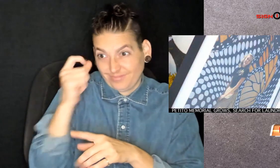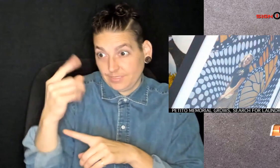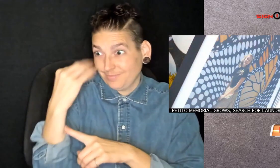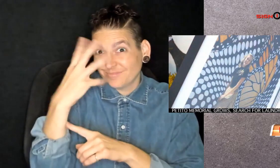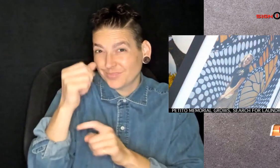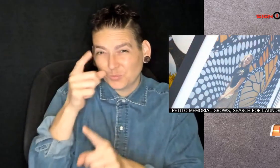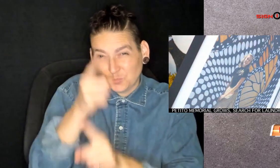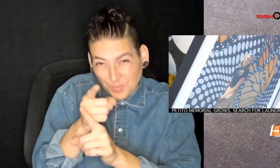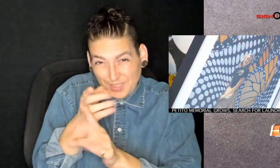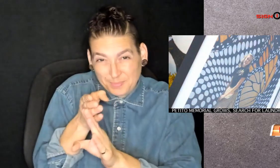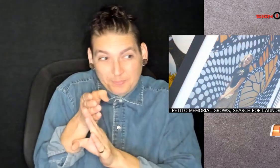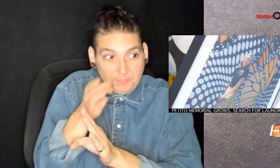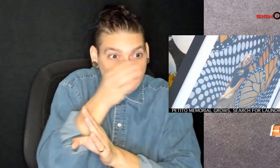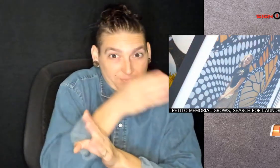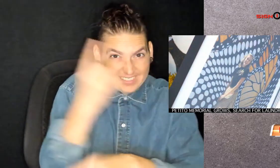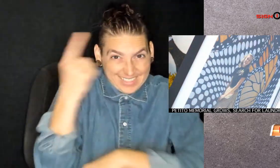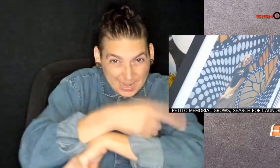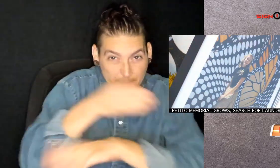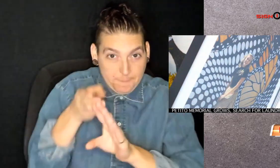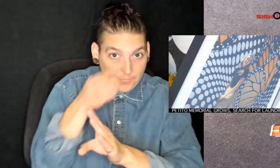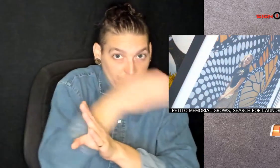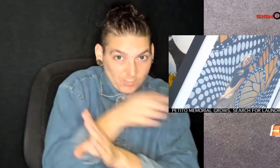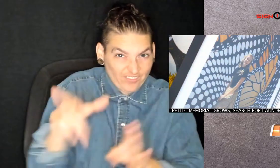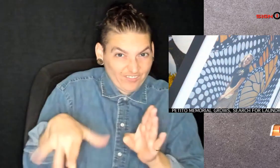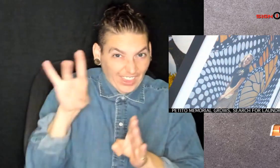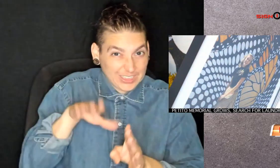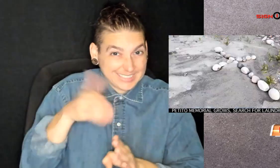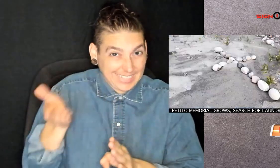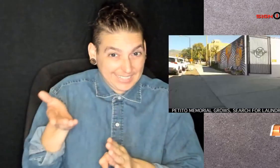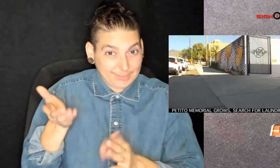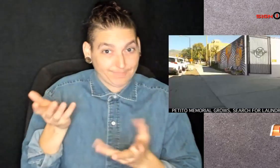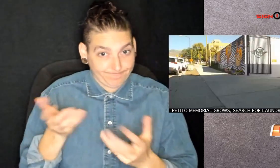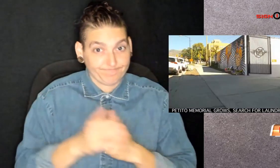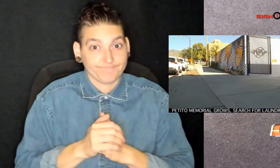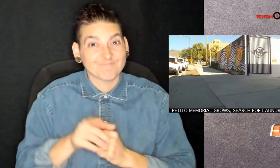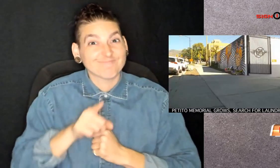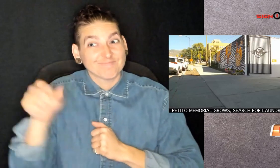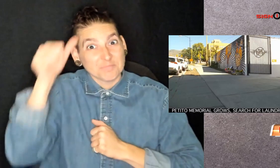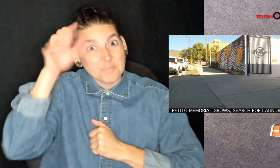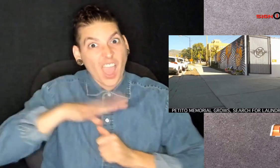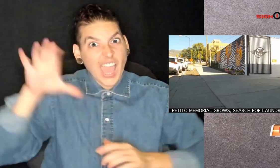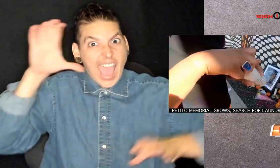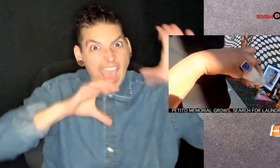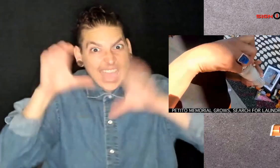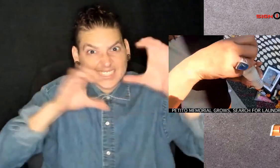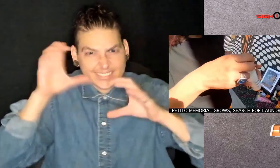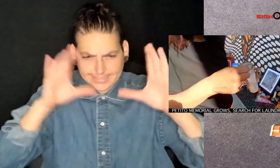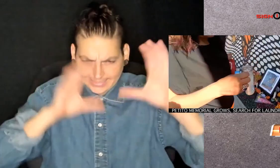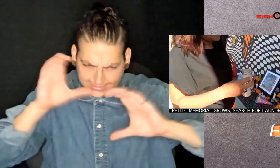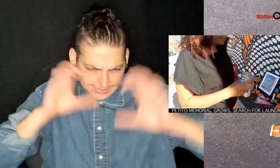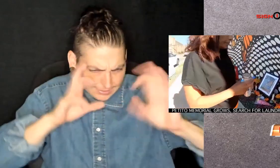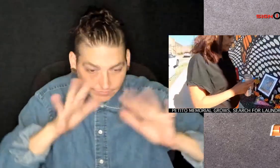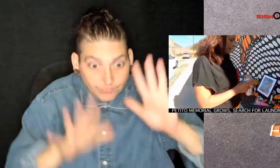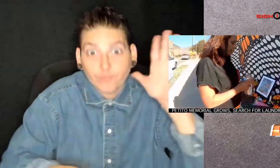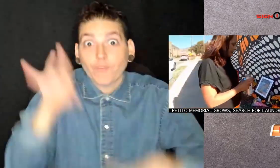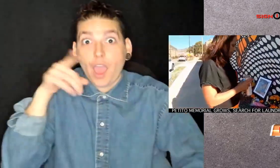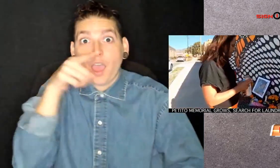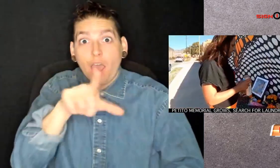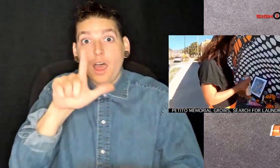fiancé, Brian Laundrie, just days before she was found dead. The manhut to find